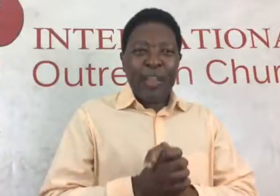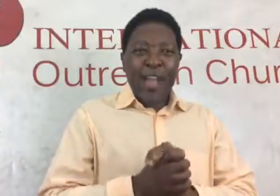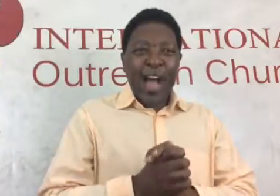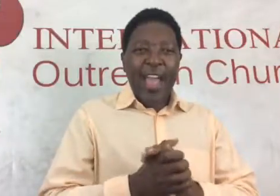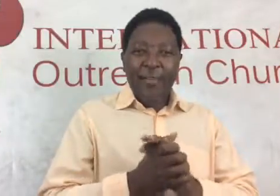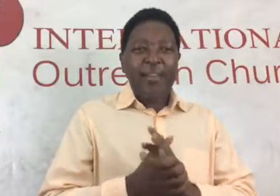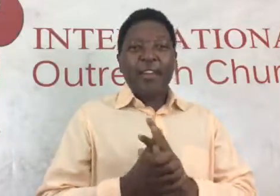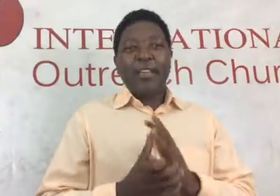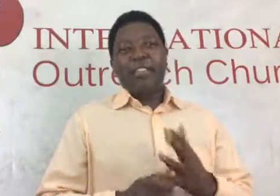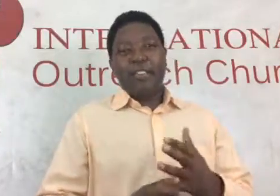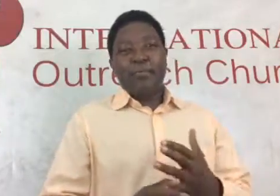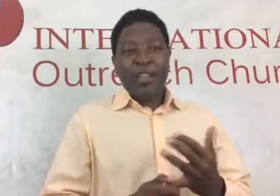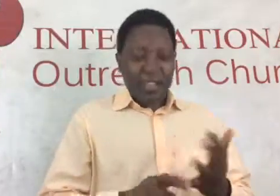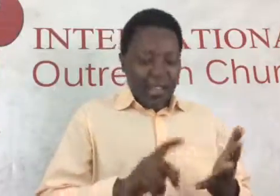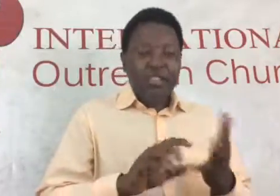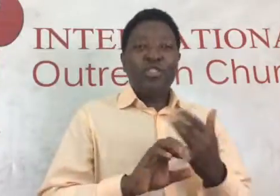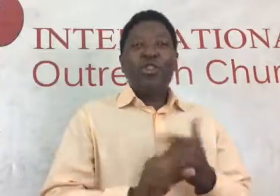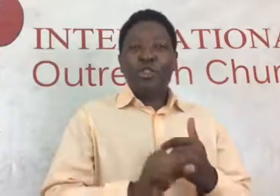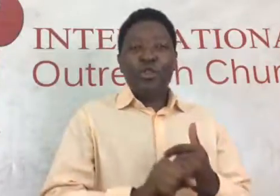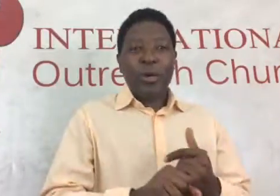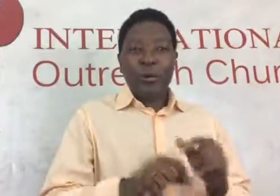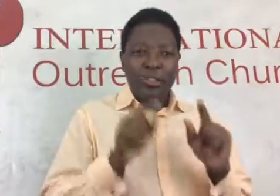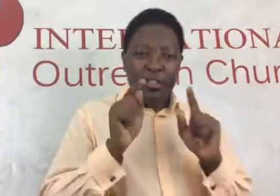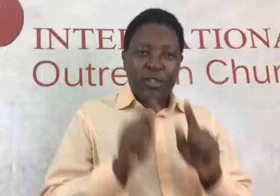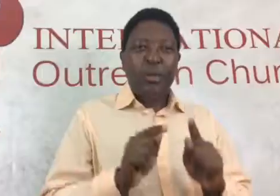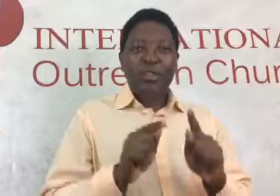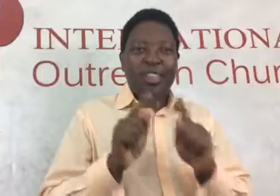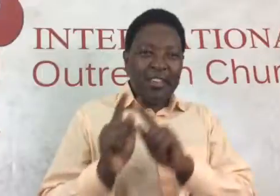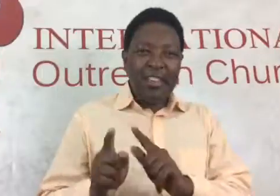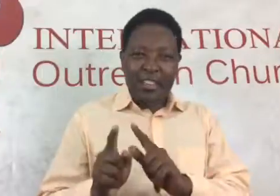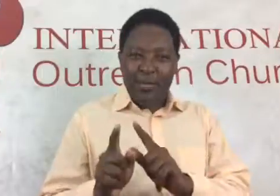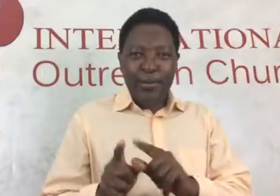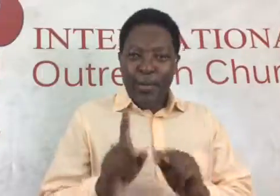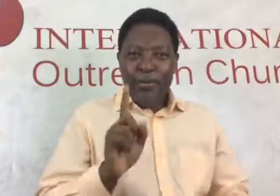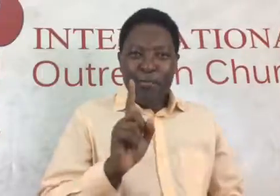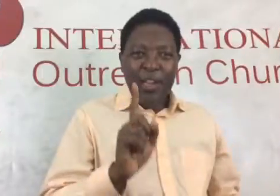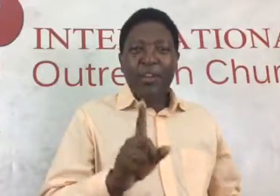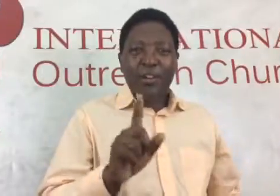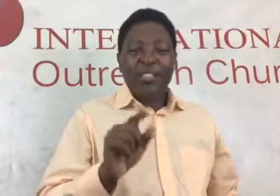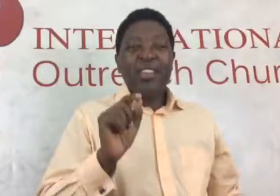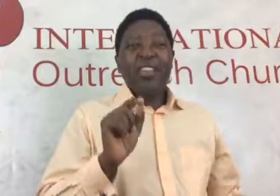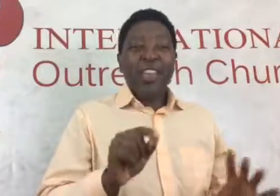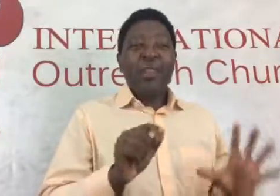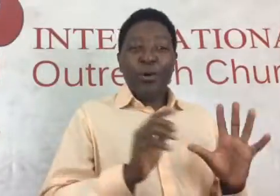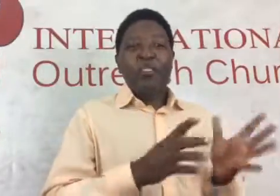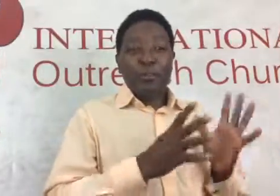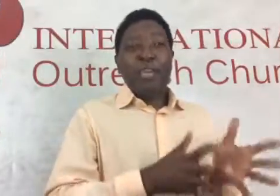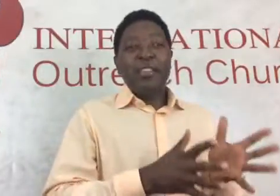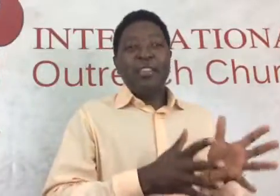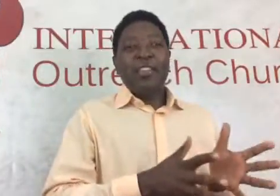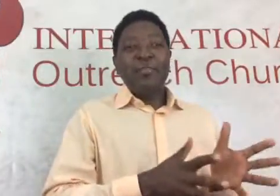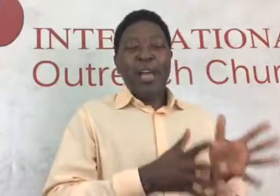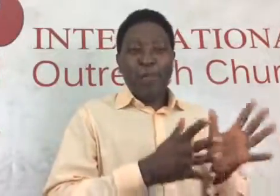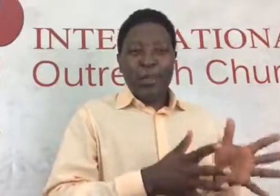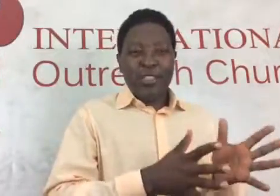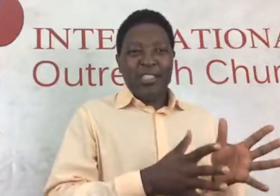I realized something that Joshua was so successful because he was mentored by Moses.